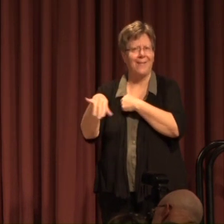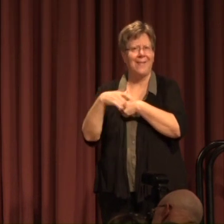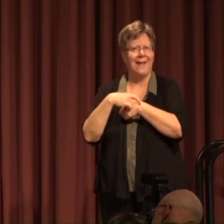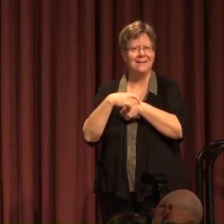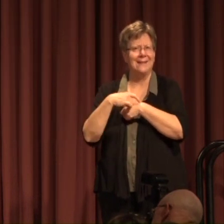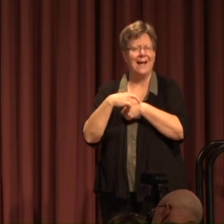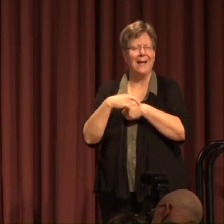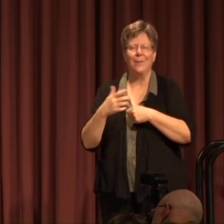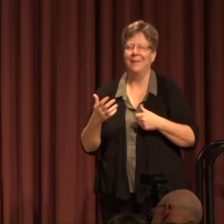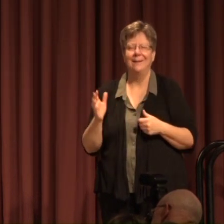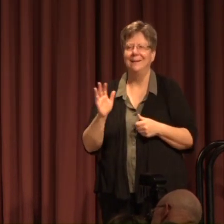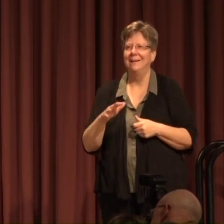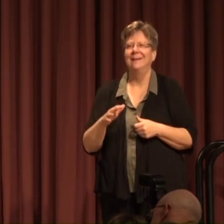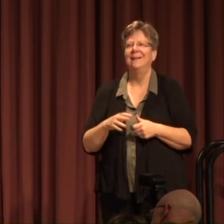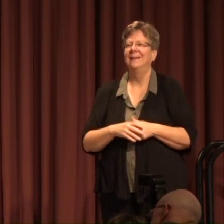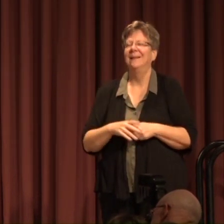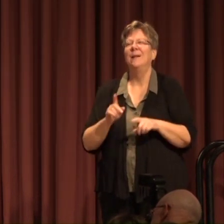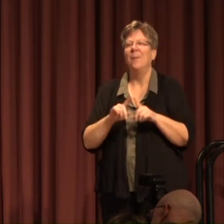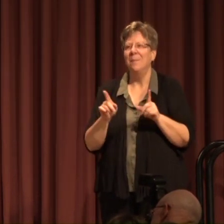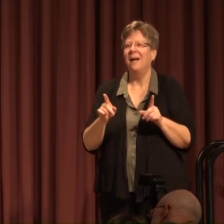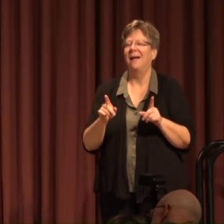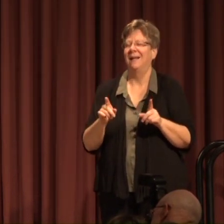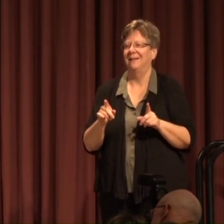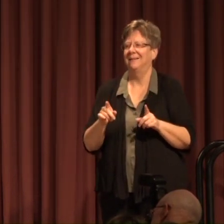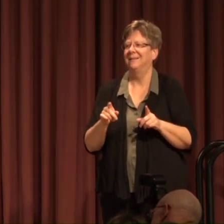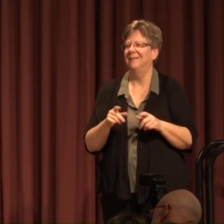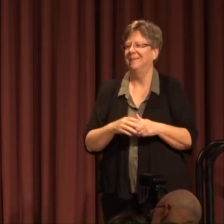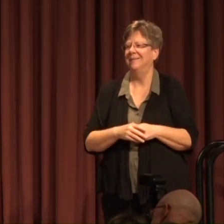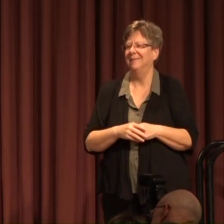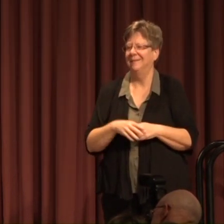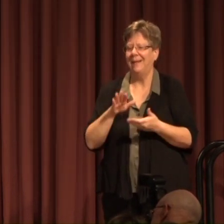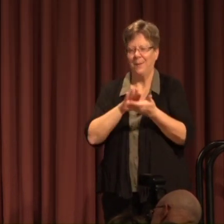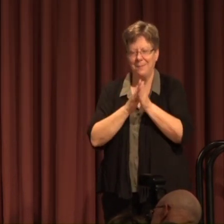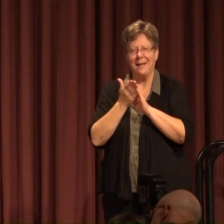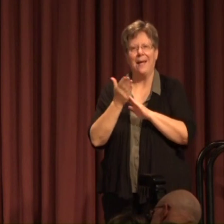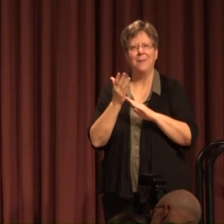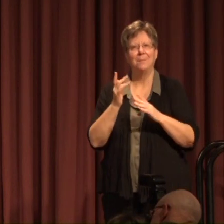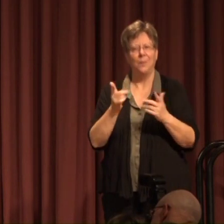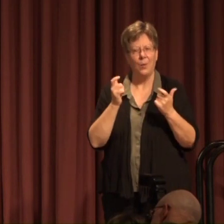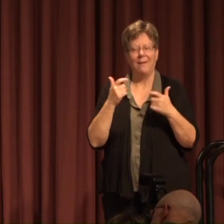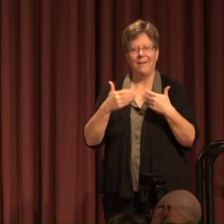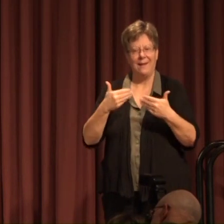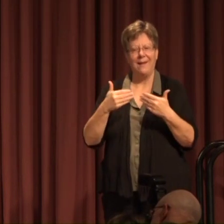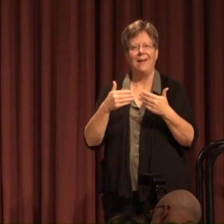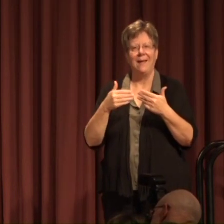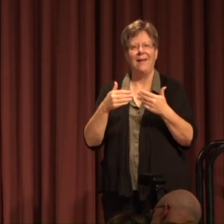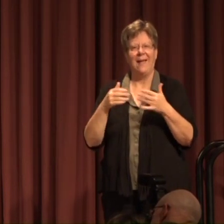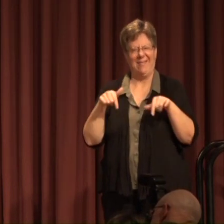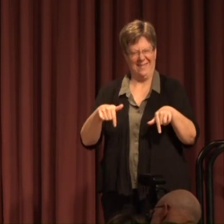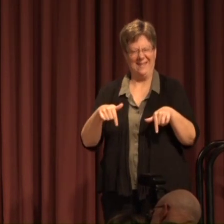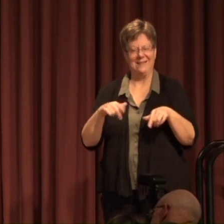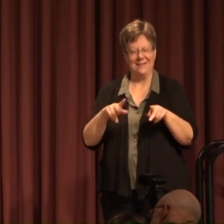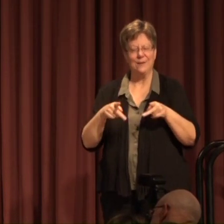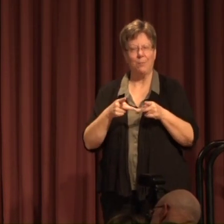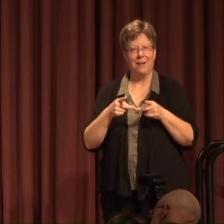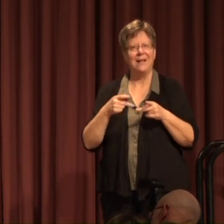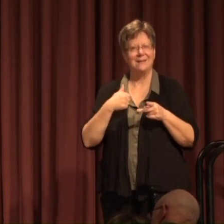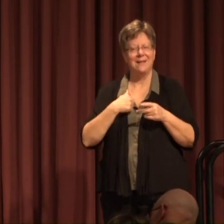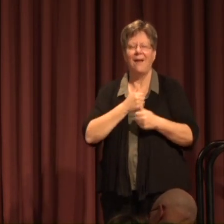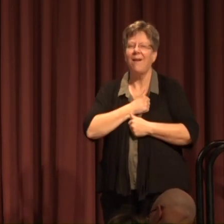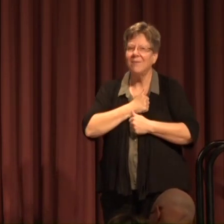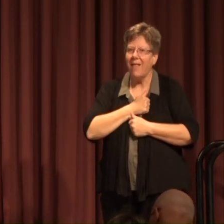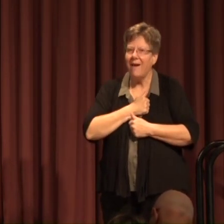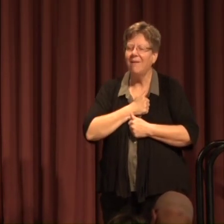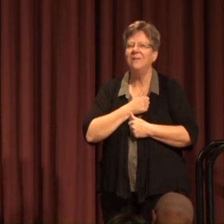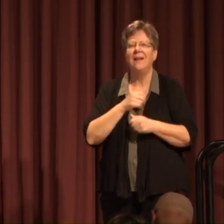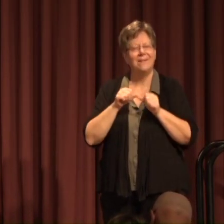frequent falls But it is became quickly and has remained a place that I have loved